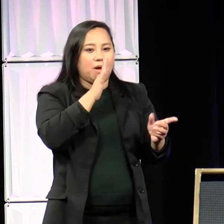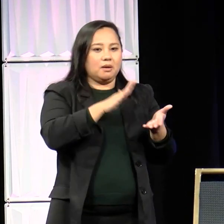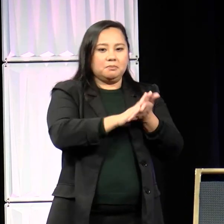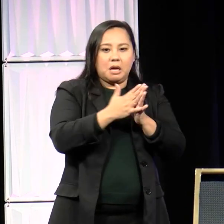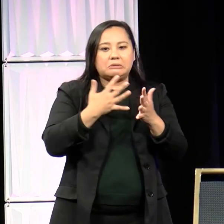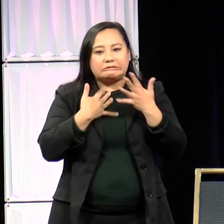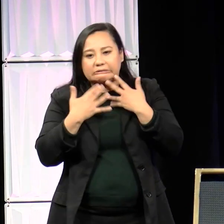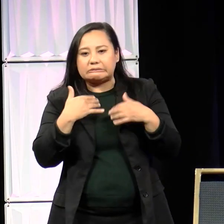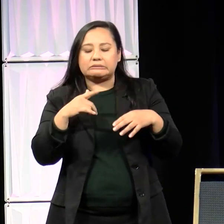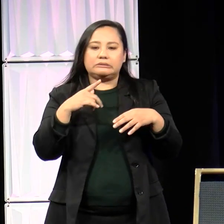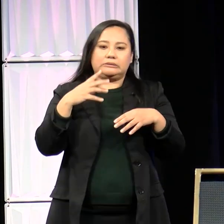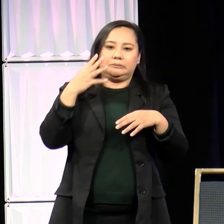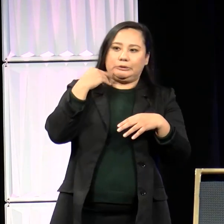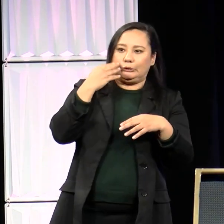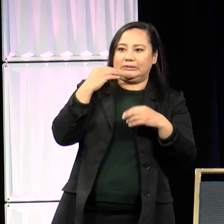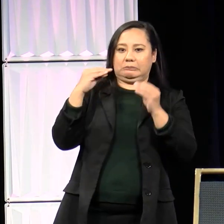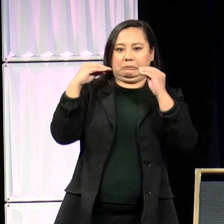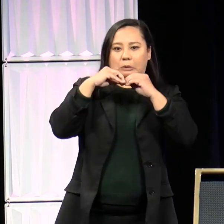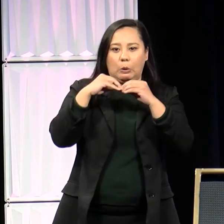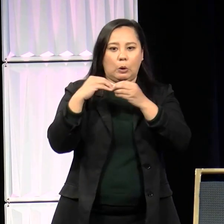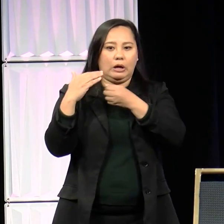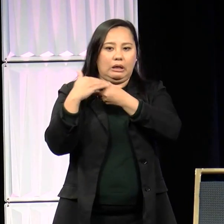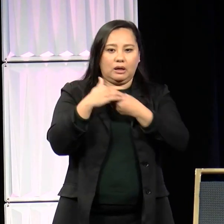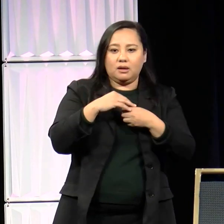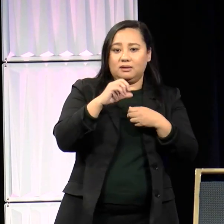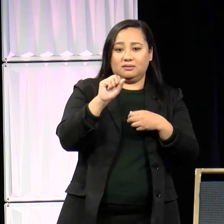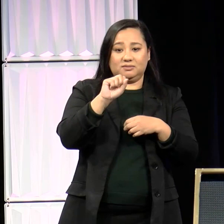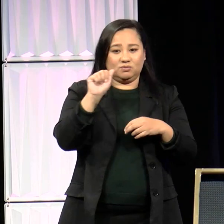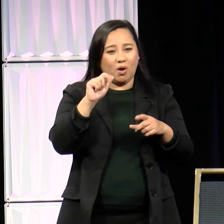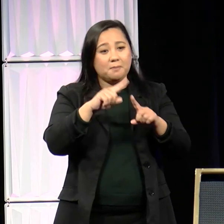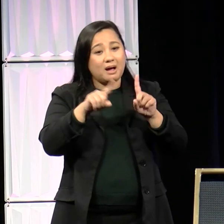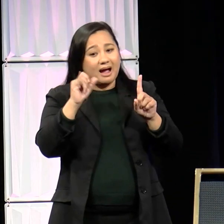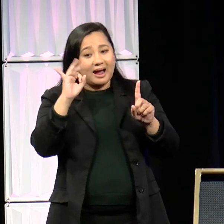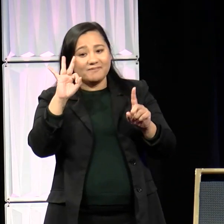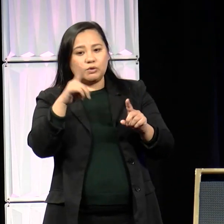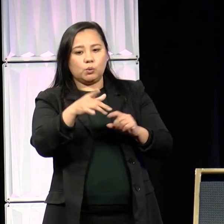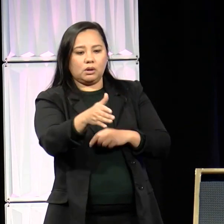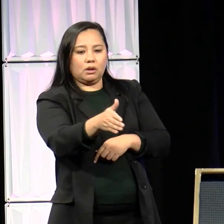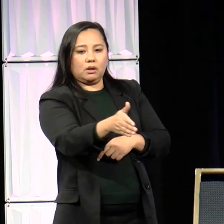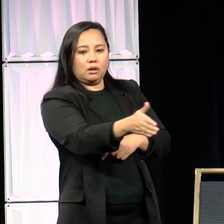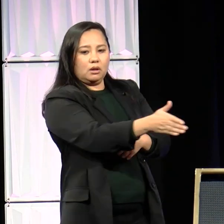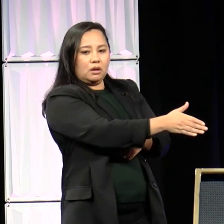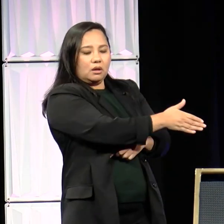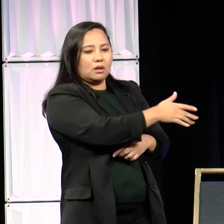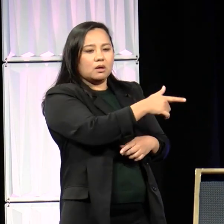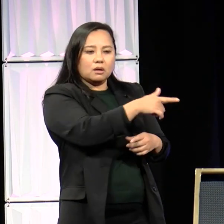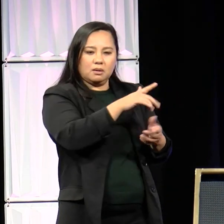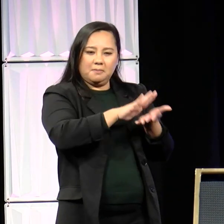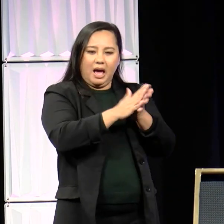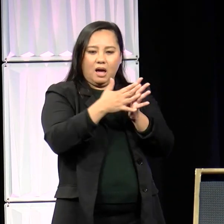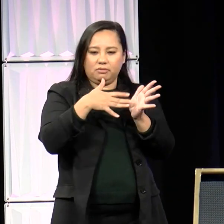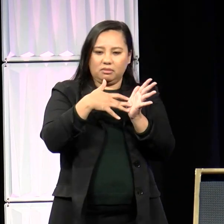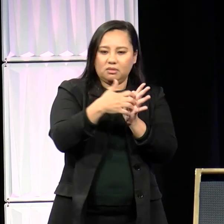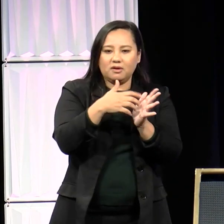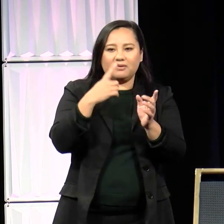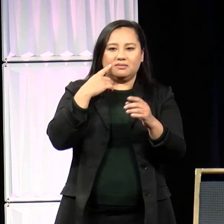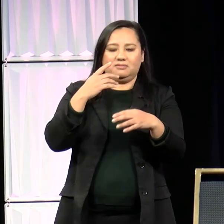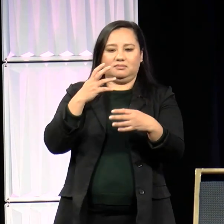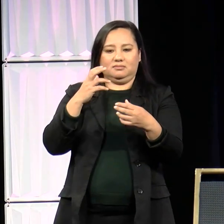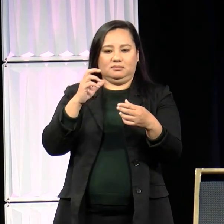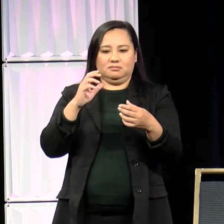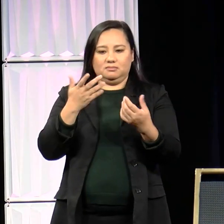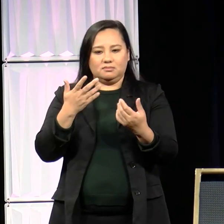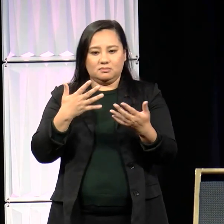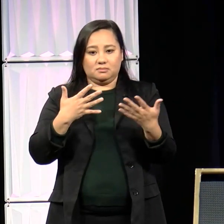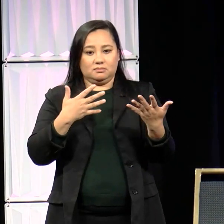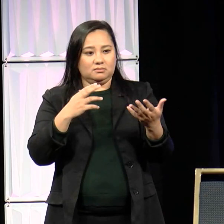fact, excluding them from this information is actually what makes them more susceptible. It causes them to take unnecessary risk and encourages them to create